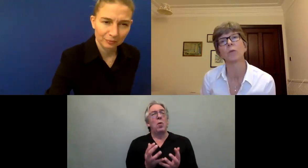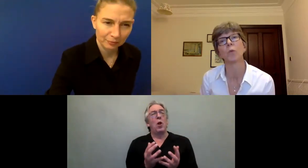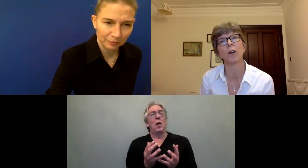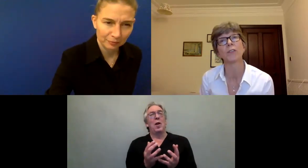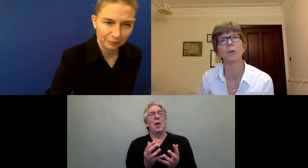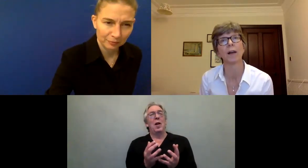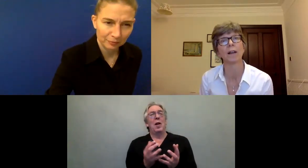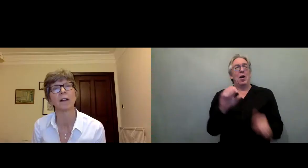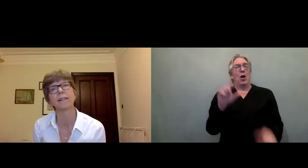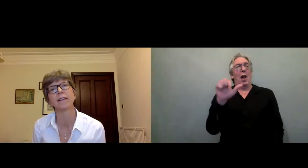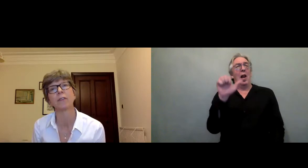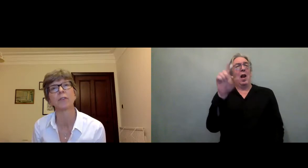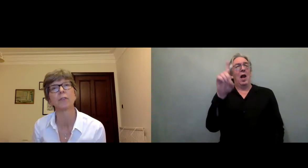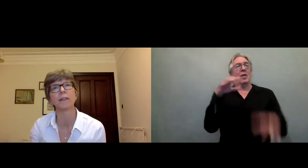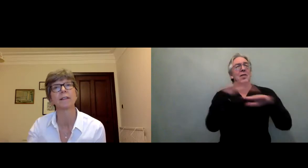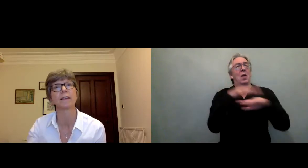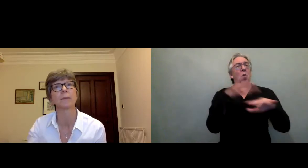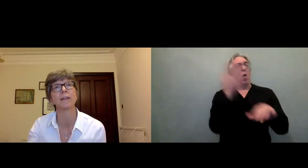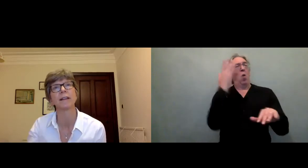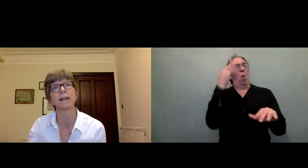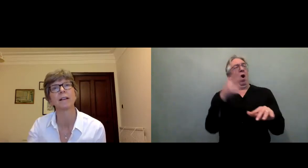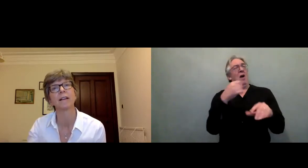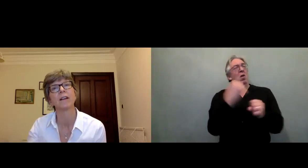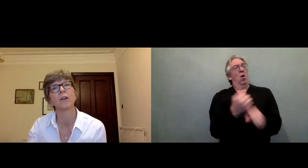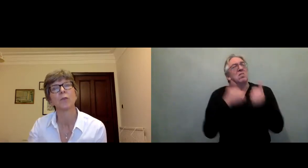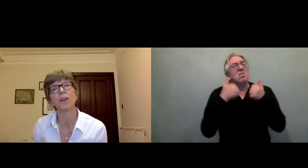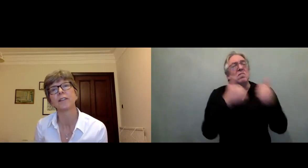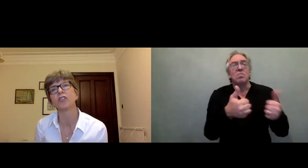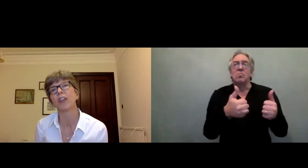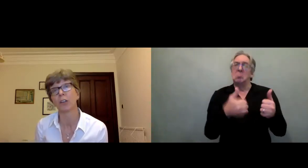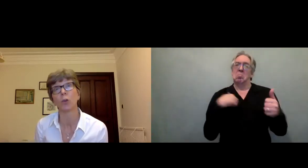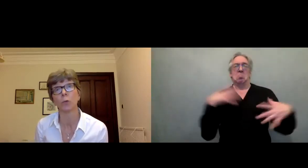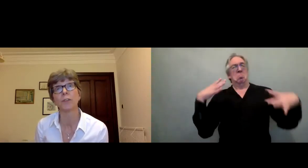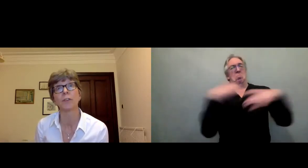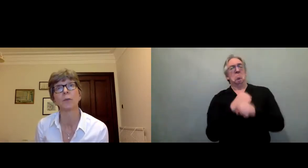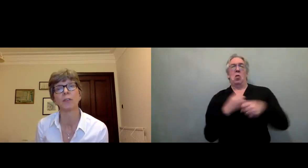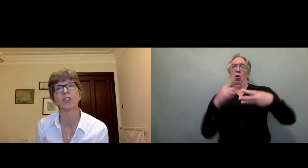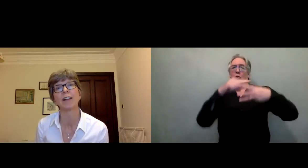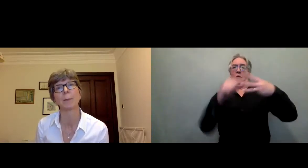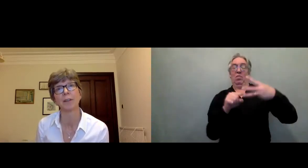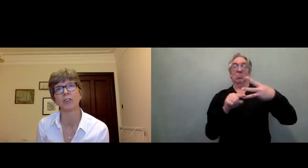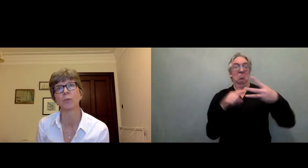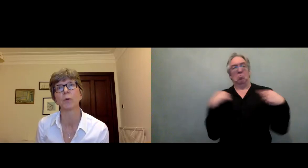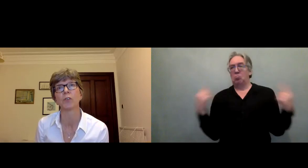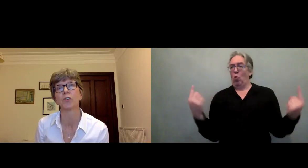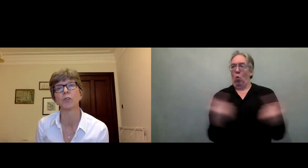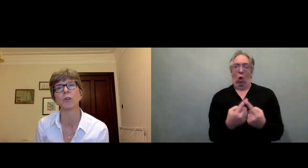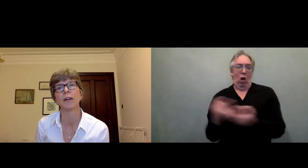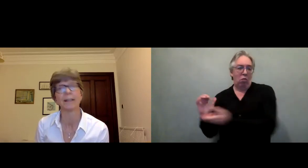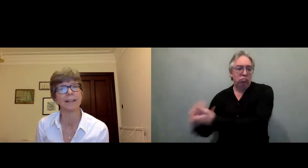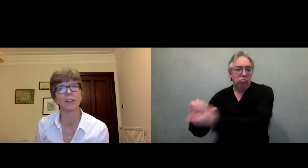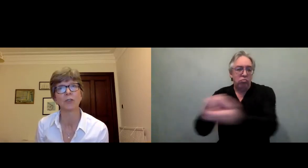that works so well. And I say there are three things in particular. First is shared goals. We have a shared ambition. We want